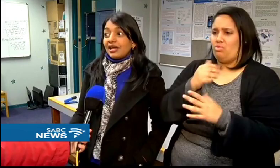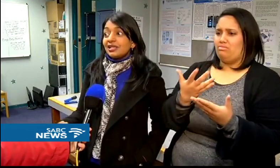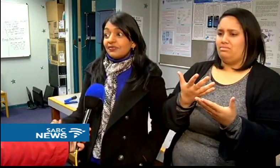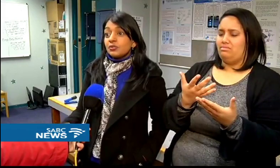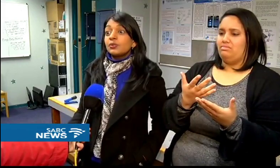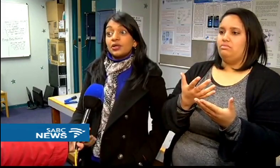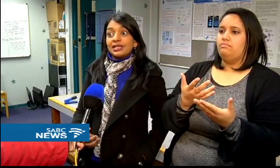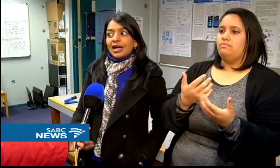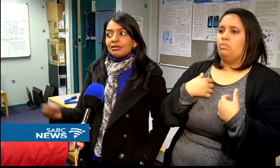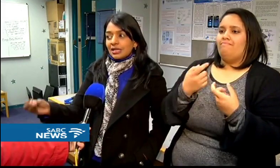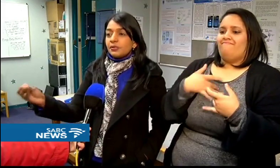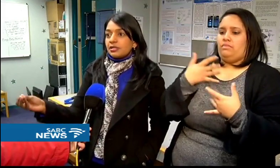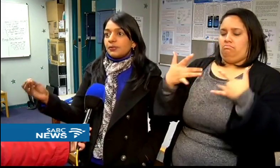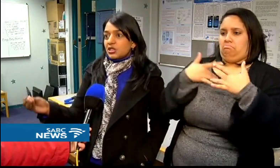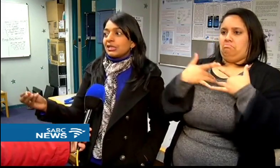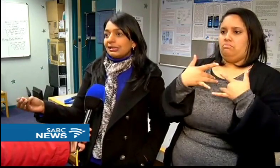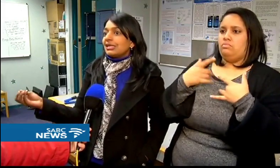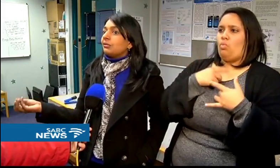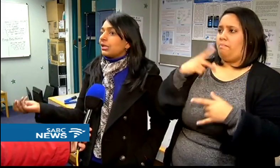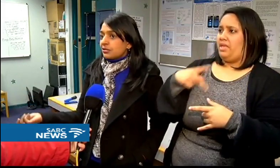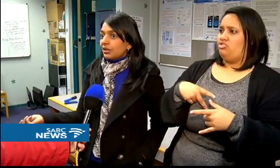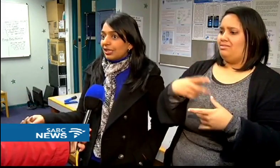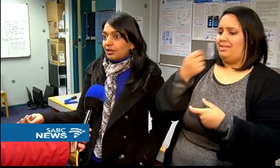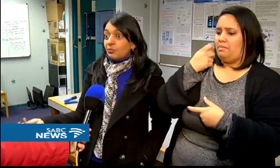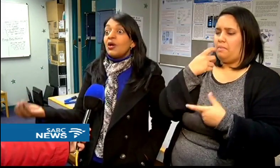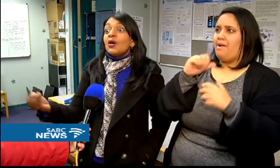And it leaves you with worry. How is that patient going to take the medicine when they get help?